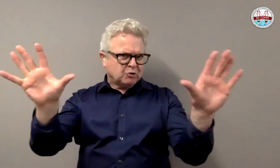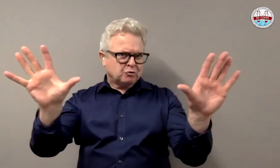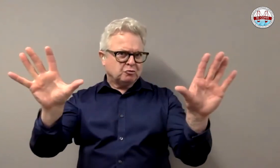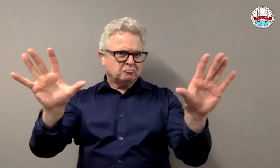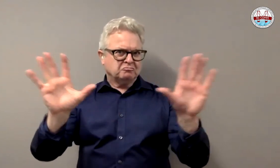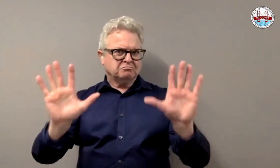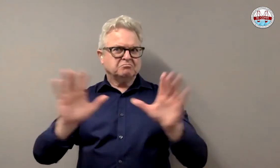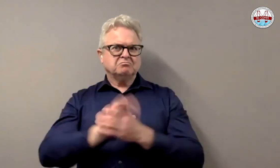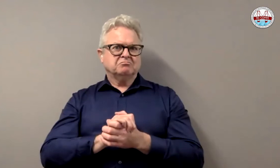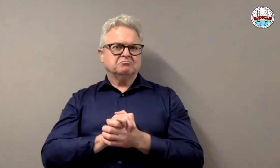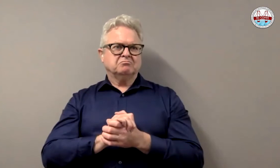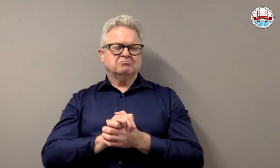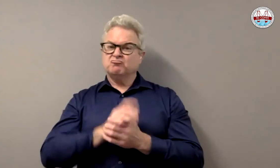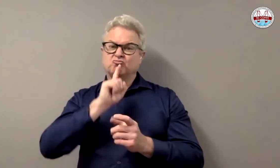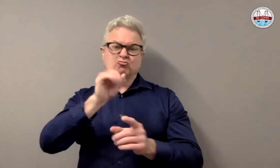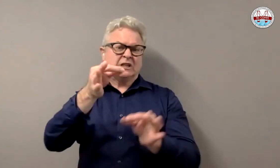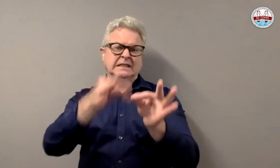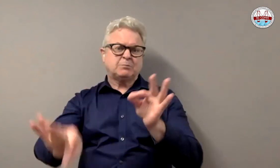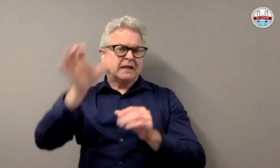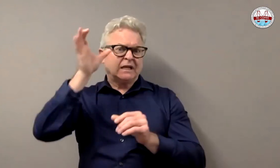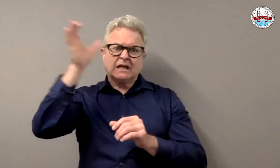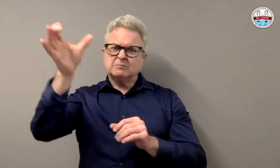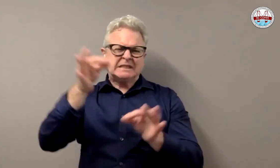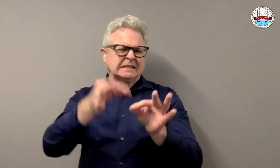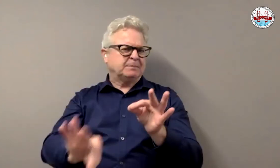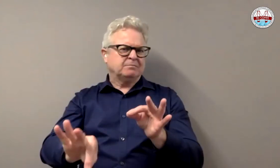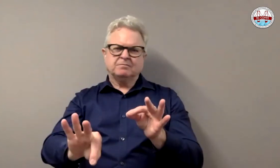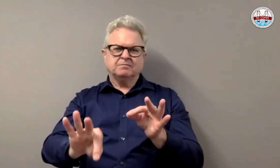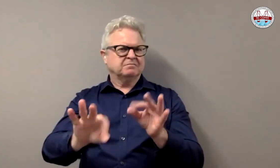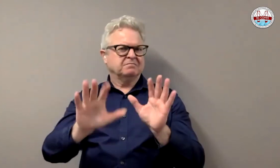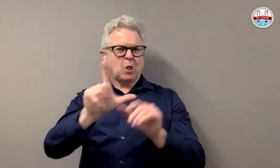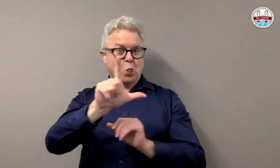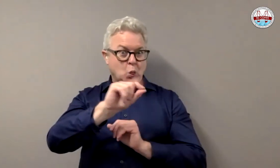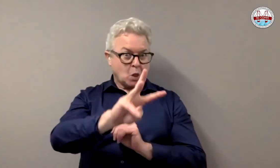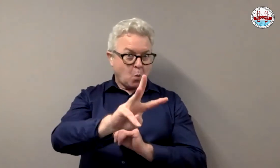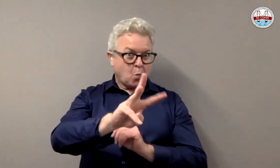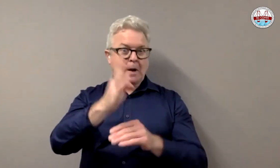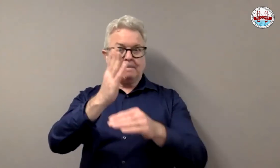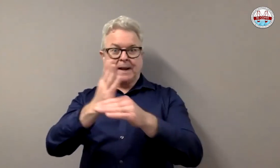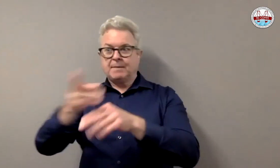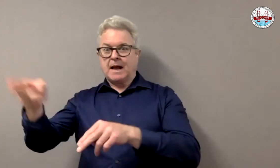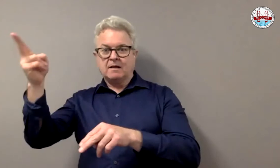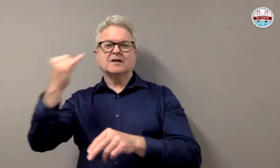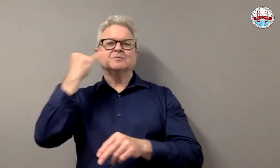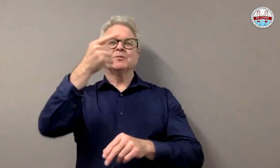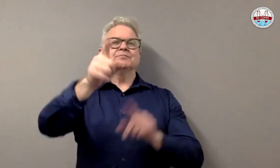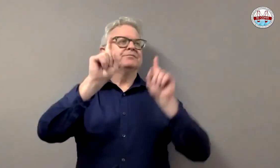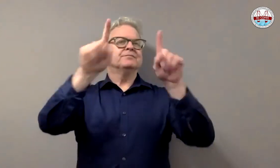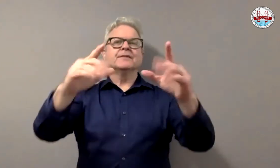I hope that now clarifies things. It's a very simple concept, and it's low, medium, or